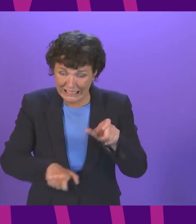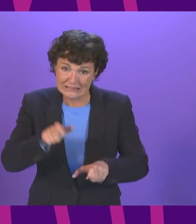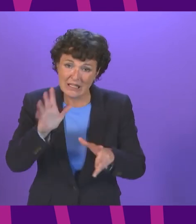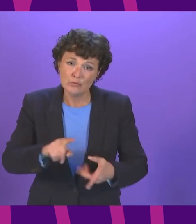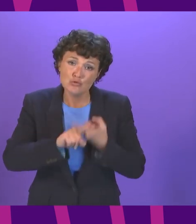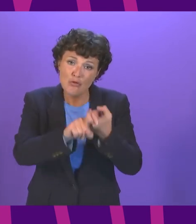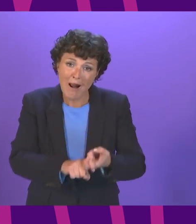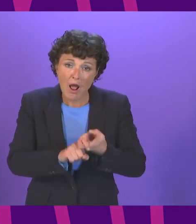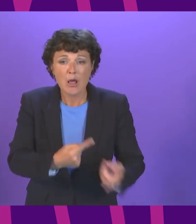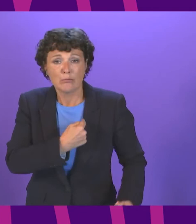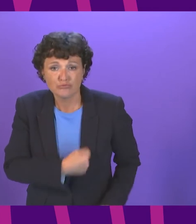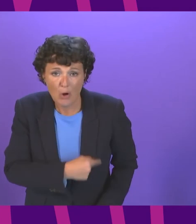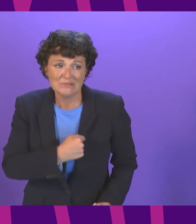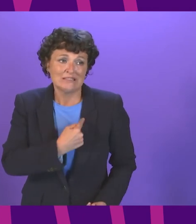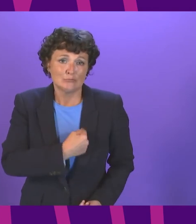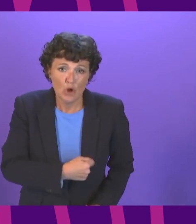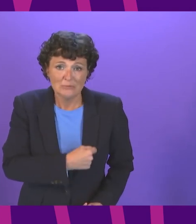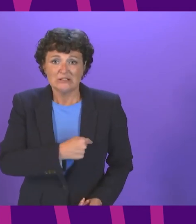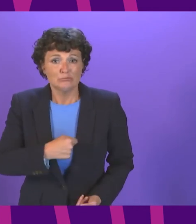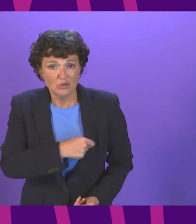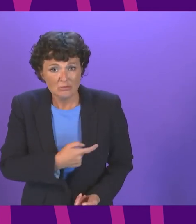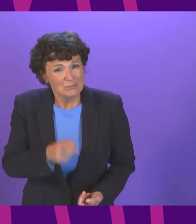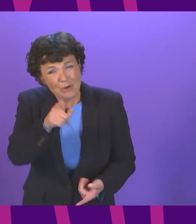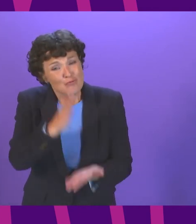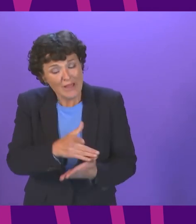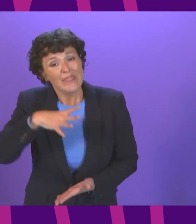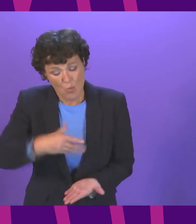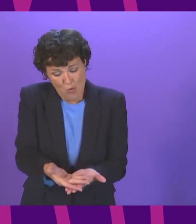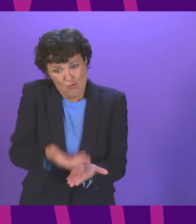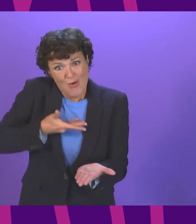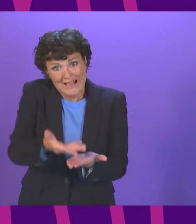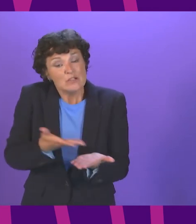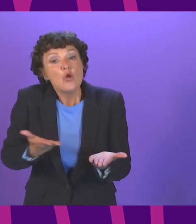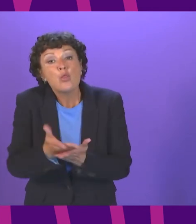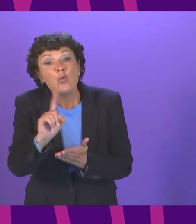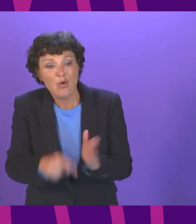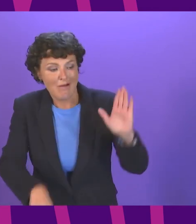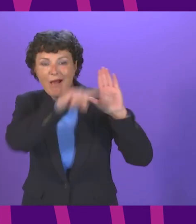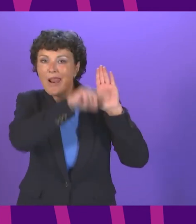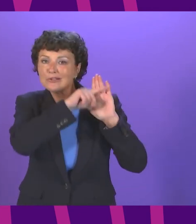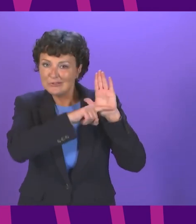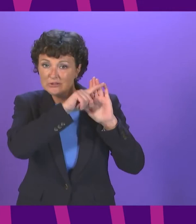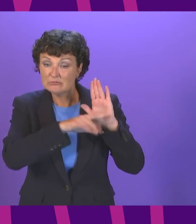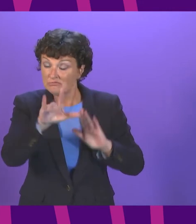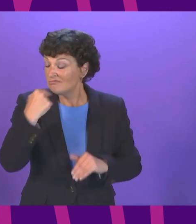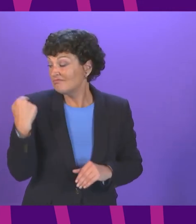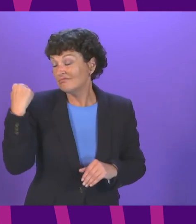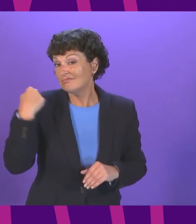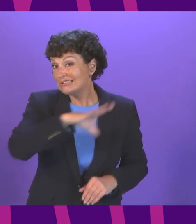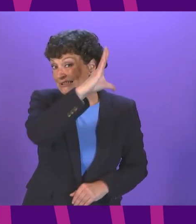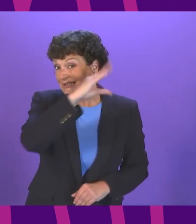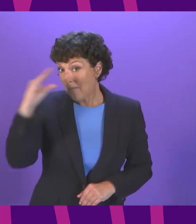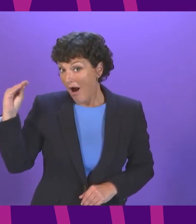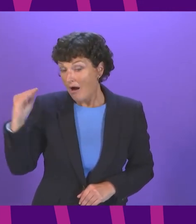on promises rather than rights and legislation in meetings that I've had over the summer I was told that the bulk of